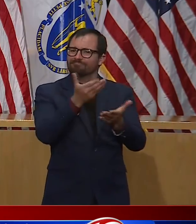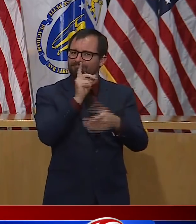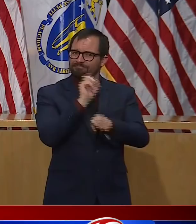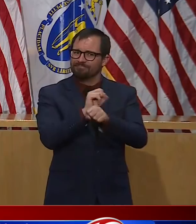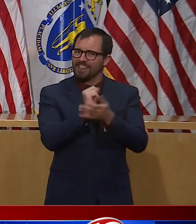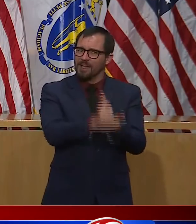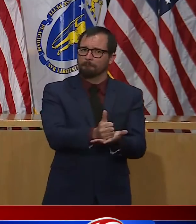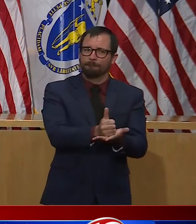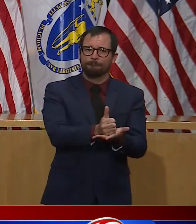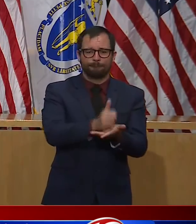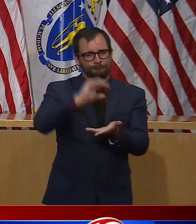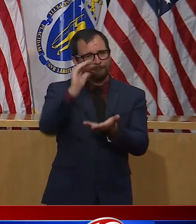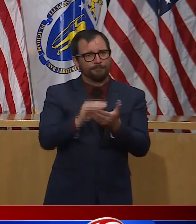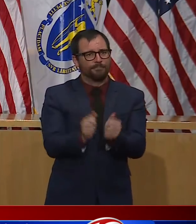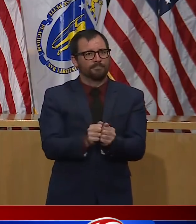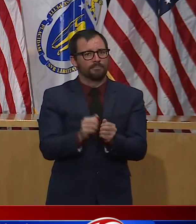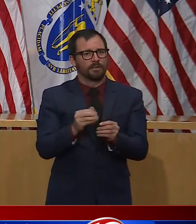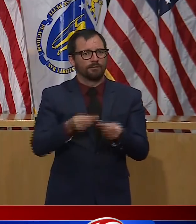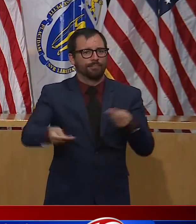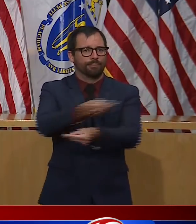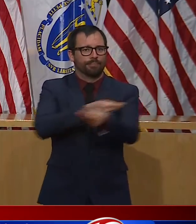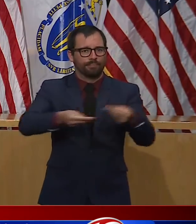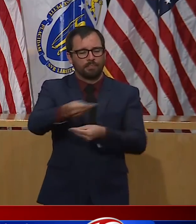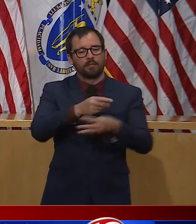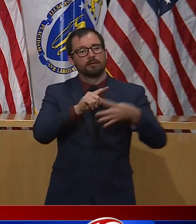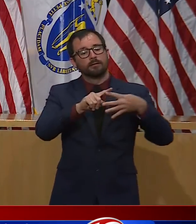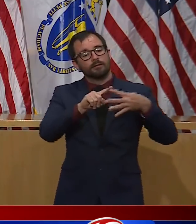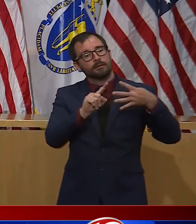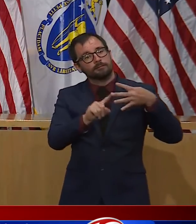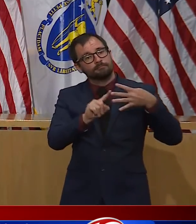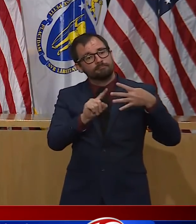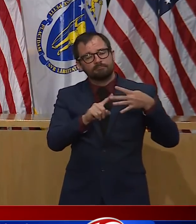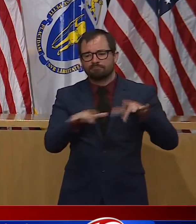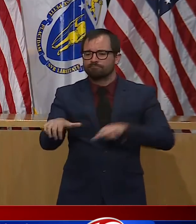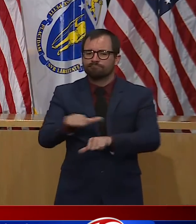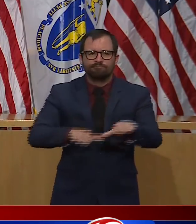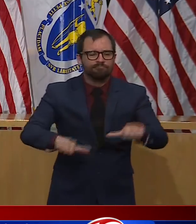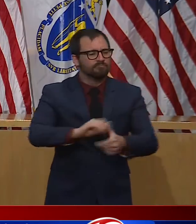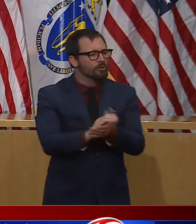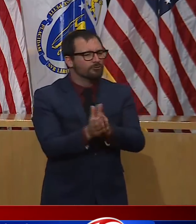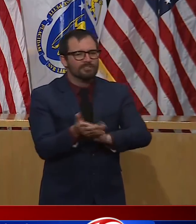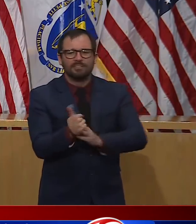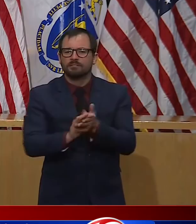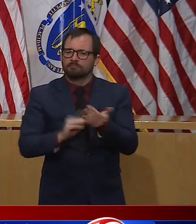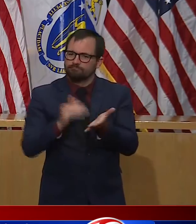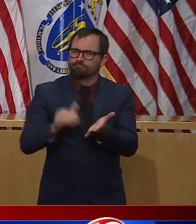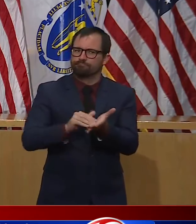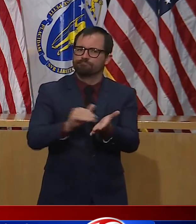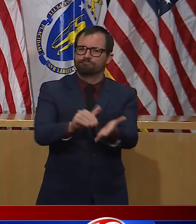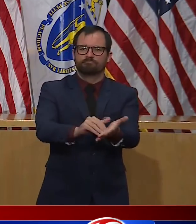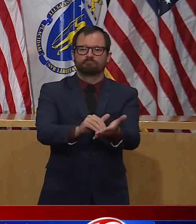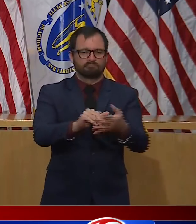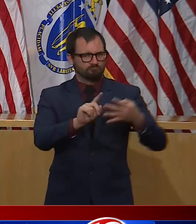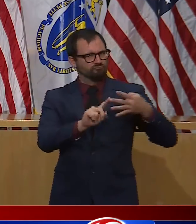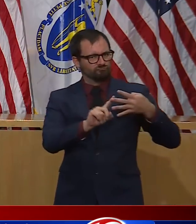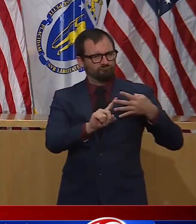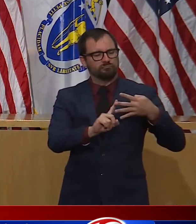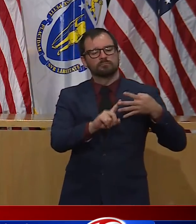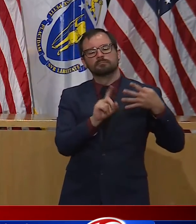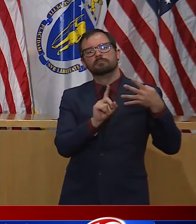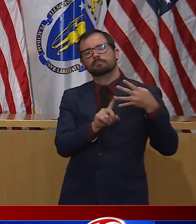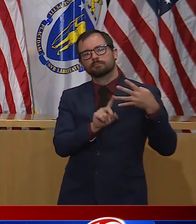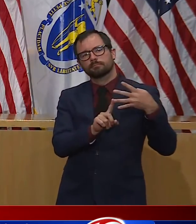needs no explanation. Keep your distance. Again, we all know this one by now, but it's as important today